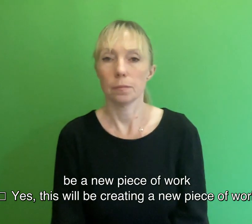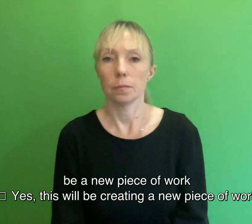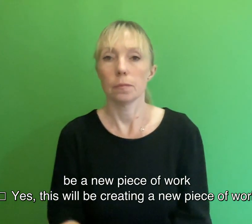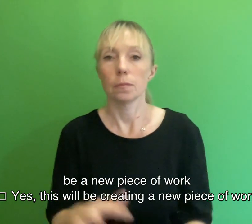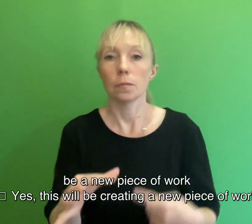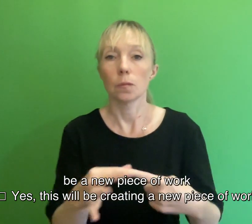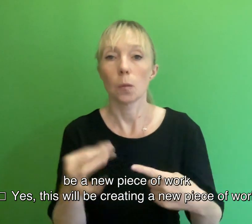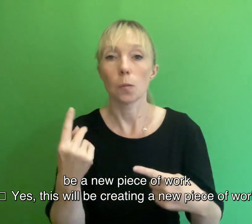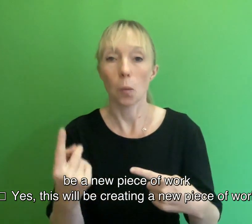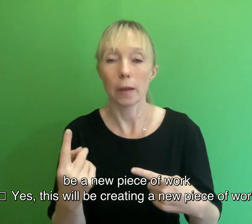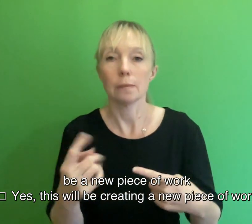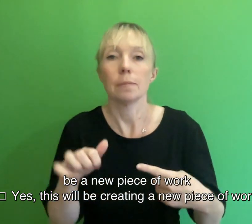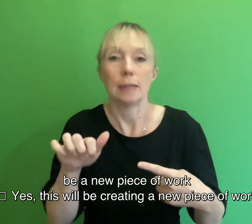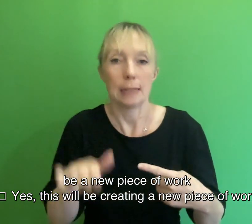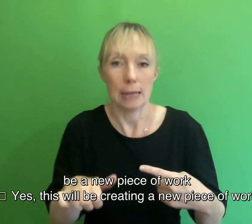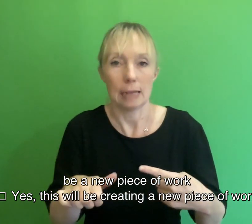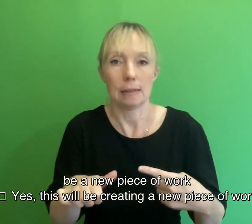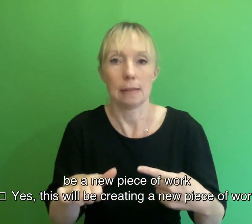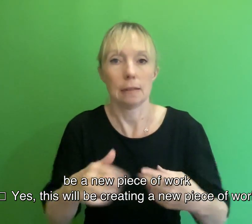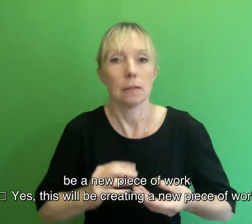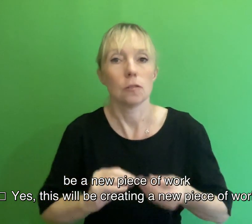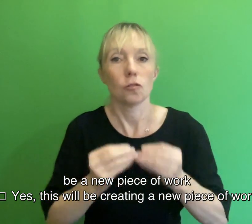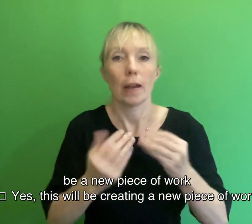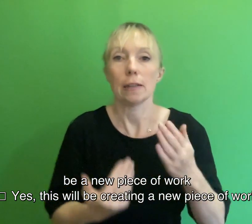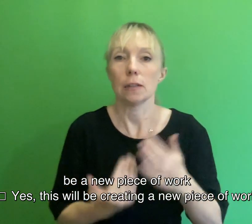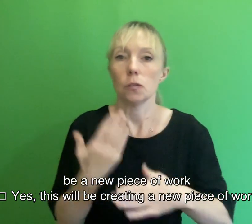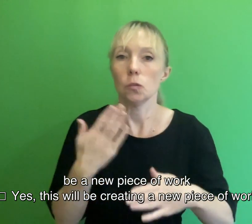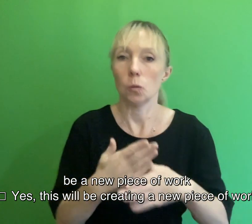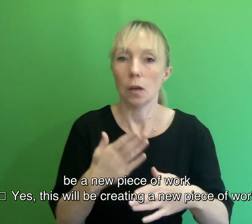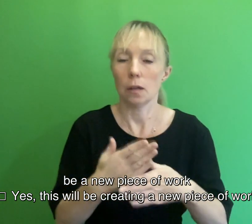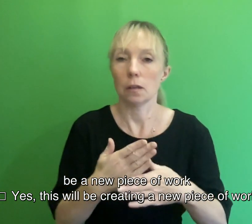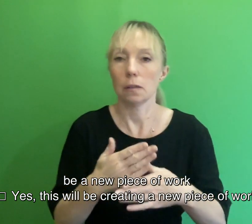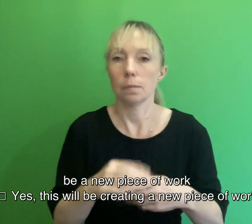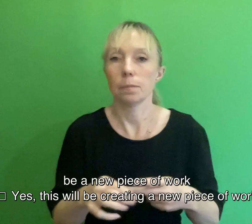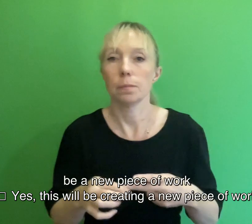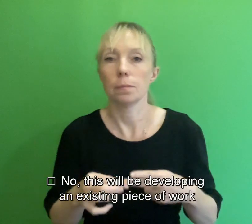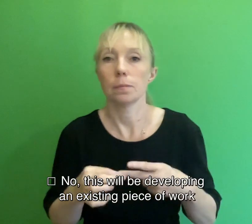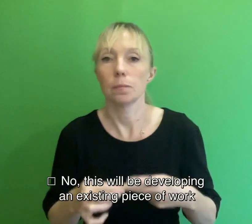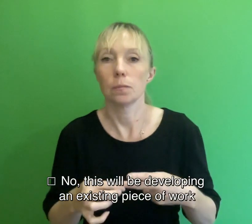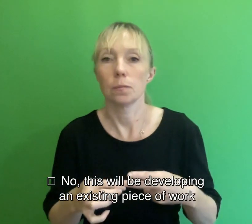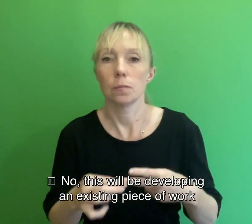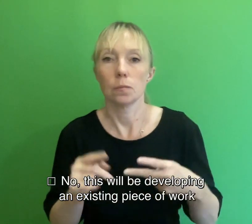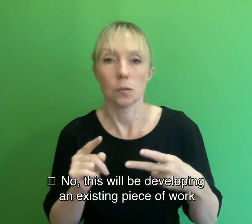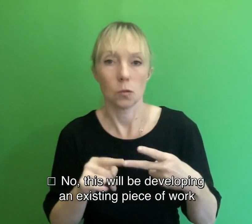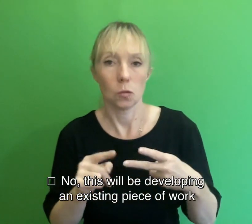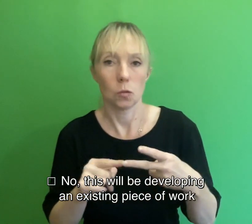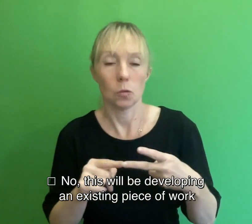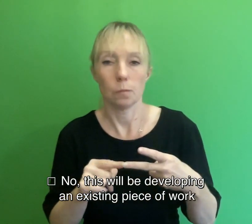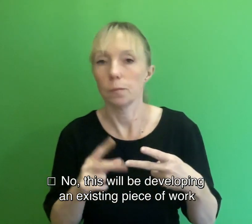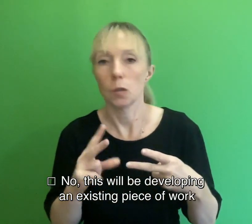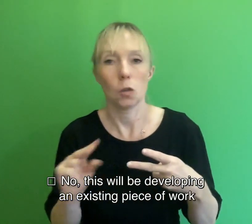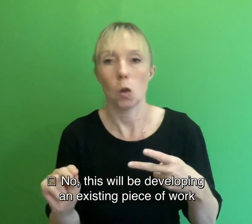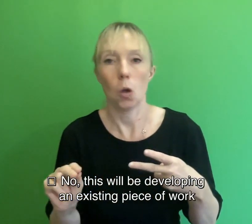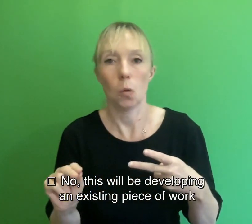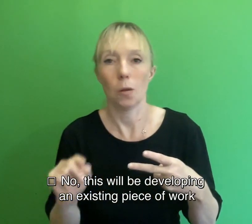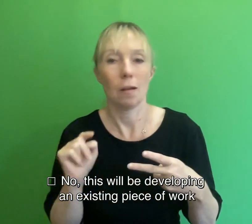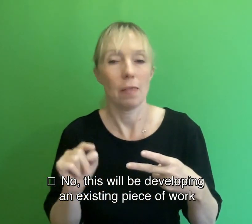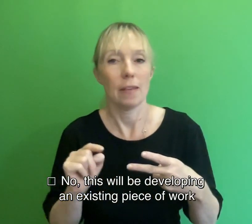Yes, this will be creating a new piece of work. Option 2 No, this will be developing an